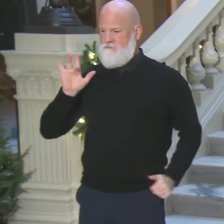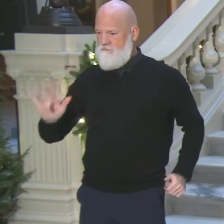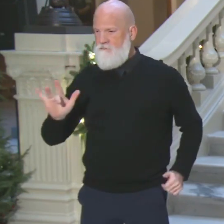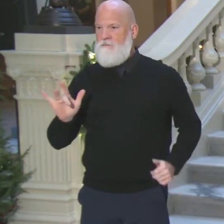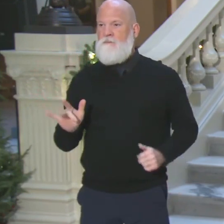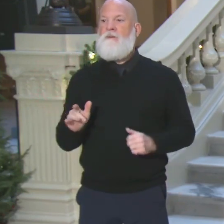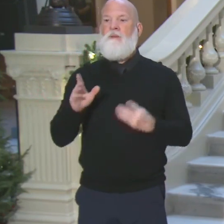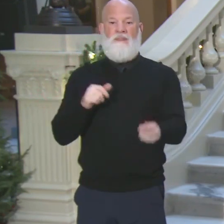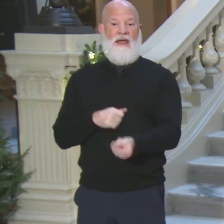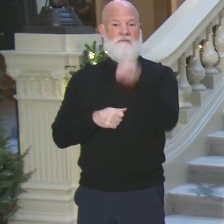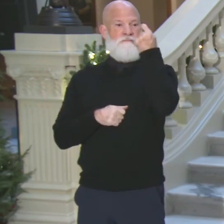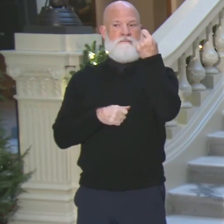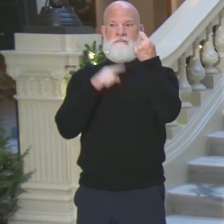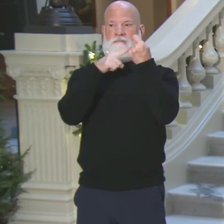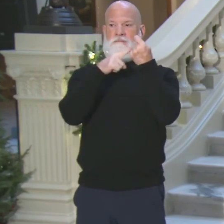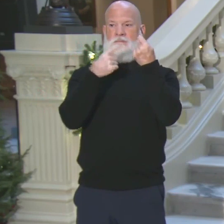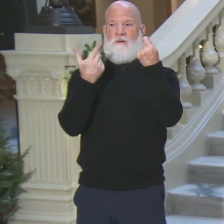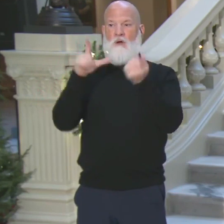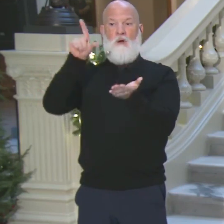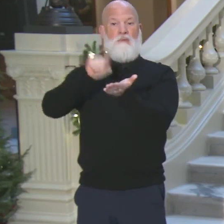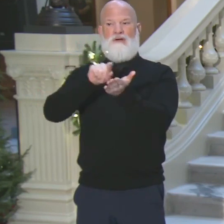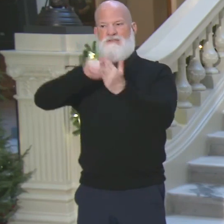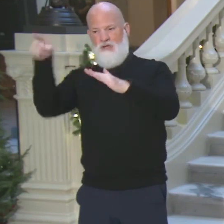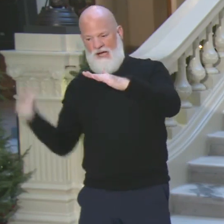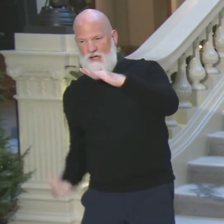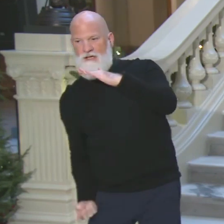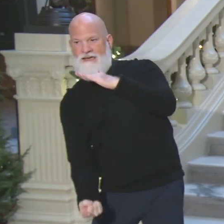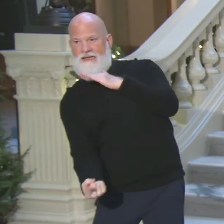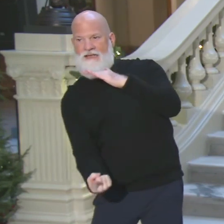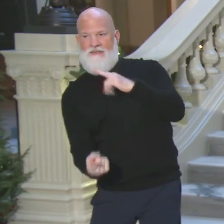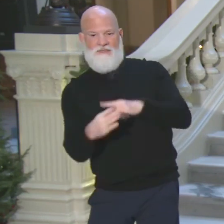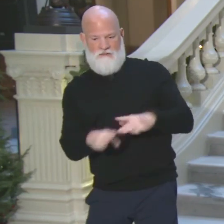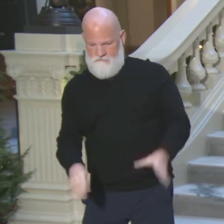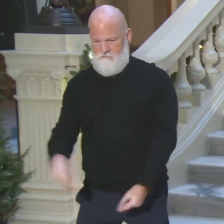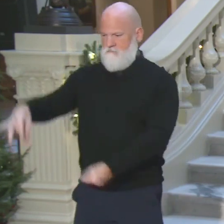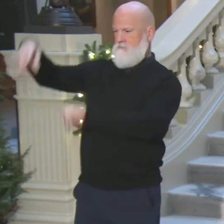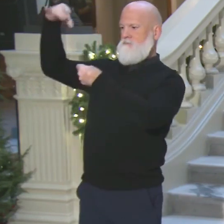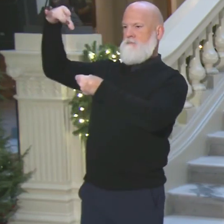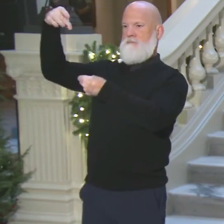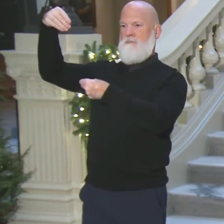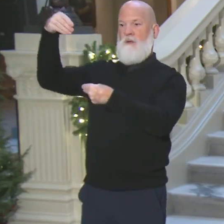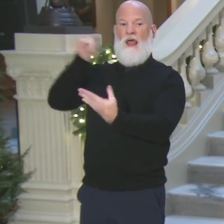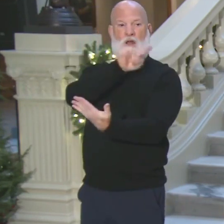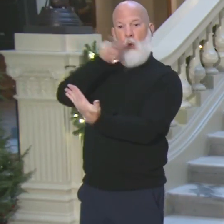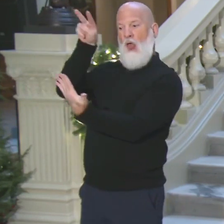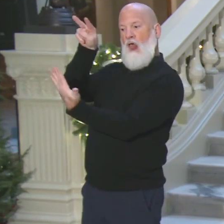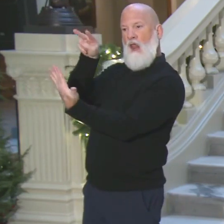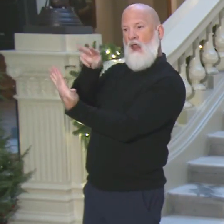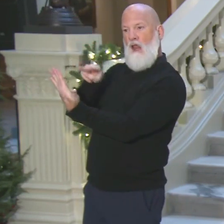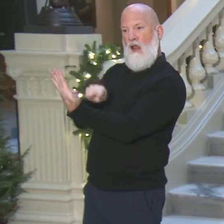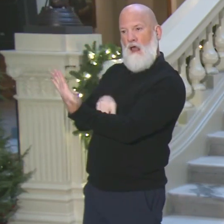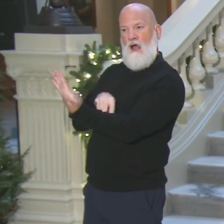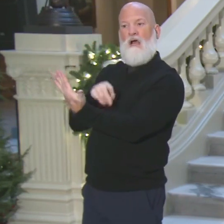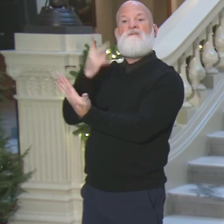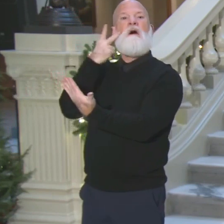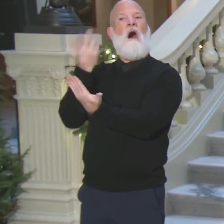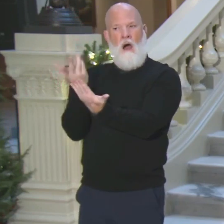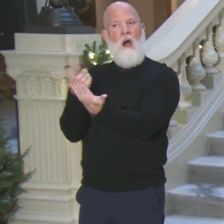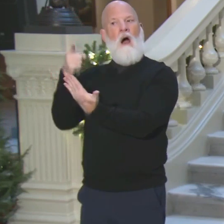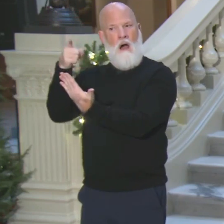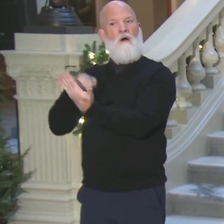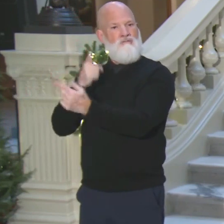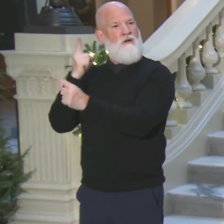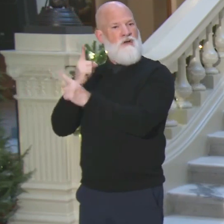an HP printer. You can look at that ballot, assure that your choices are the choices you intended to make. And then you take that to a completely